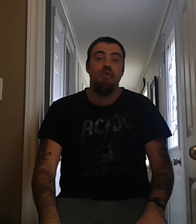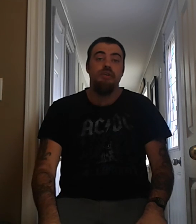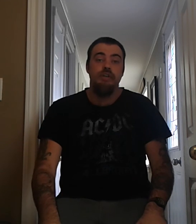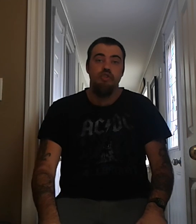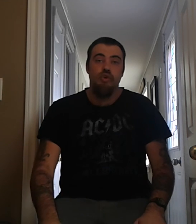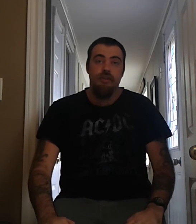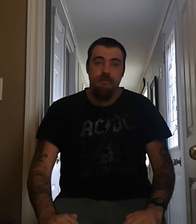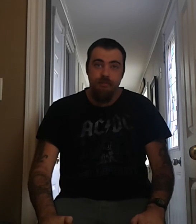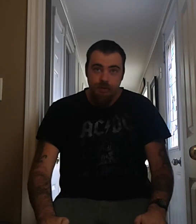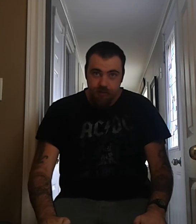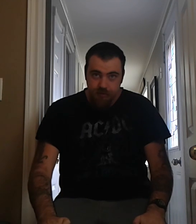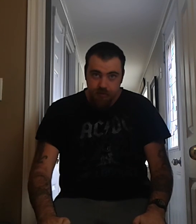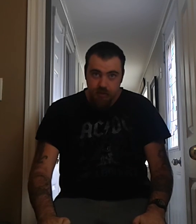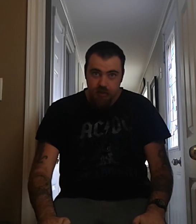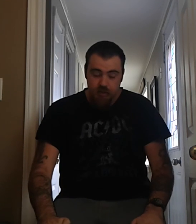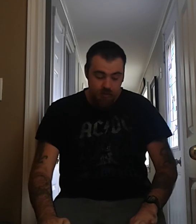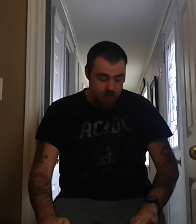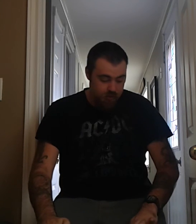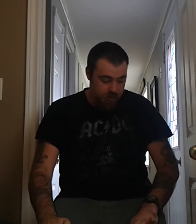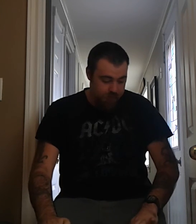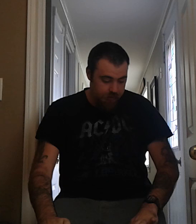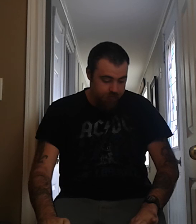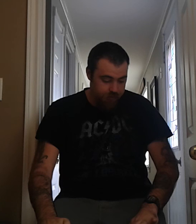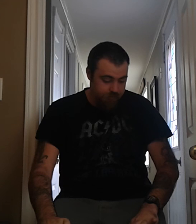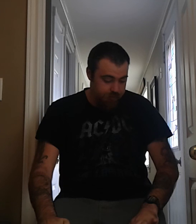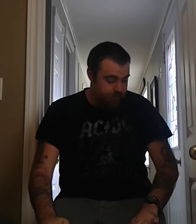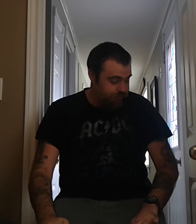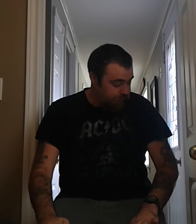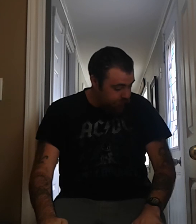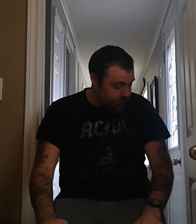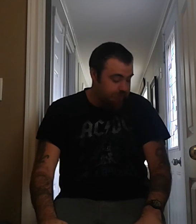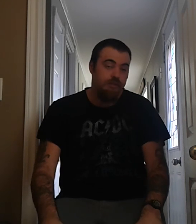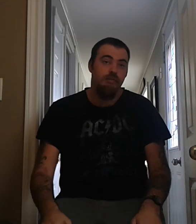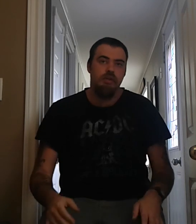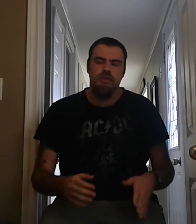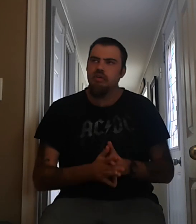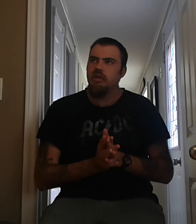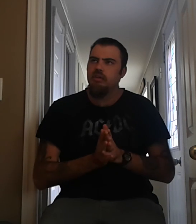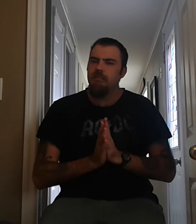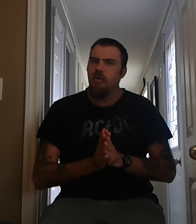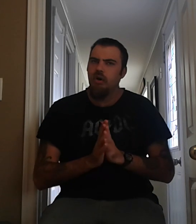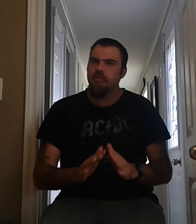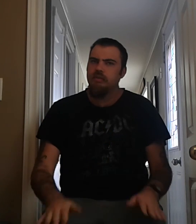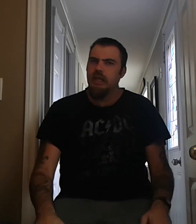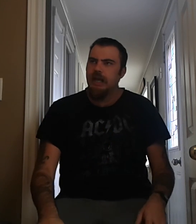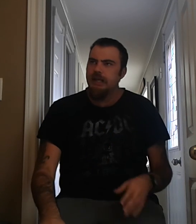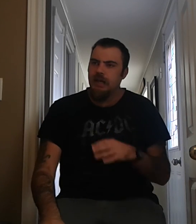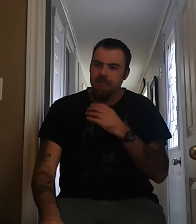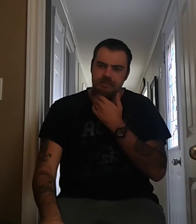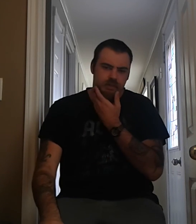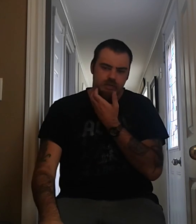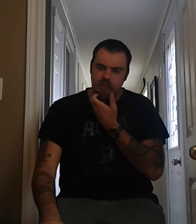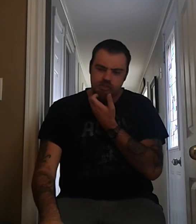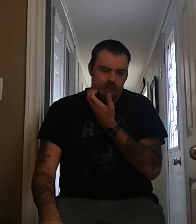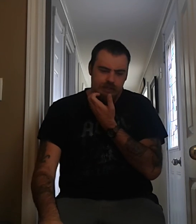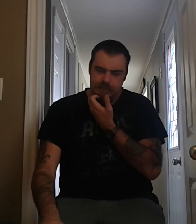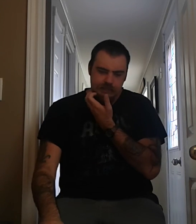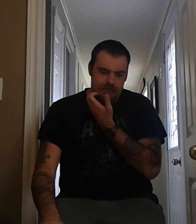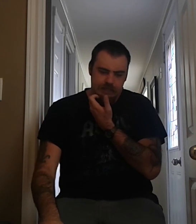really enjoyed the first, um, album review of this. I'm going to try to do more today. Um, see how much I can get done.